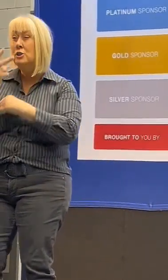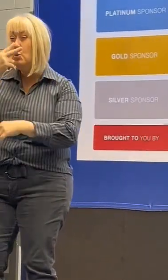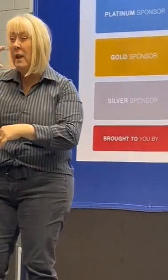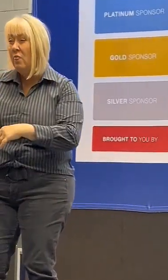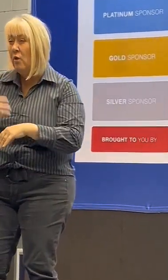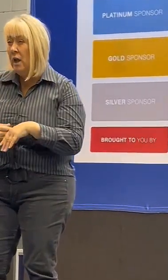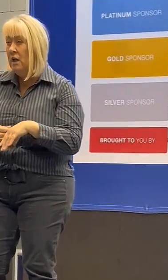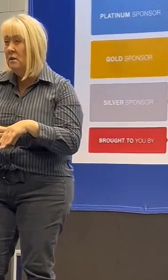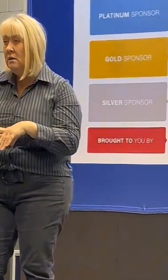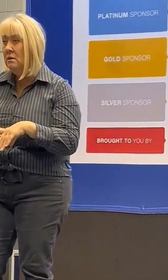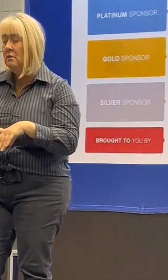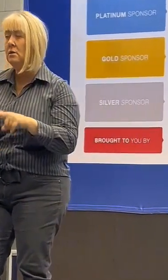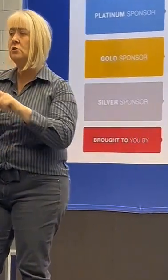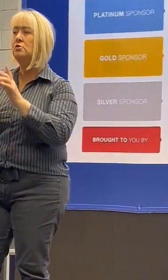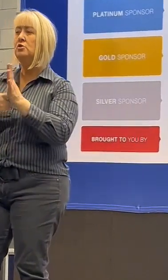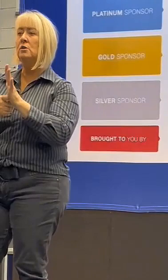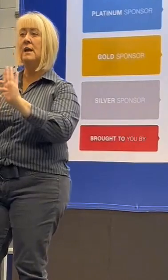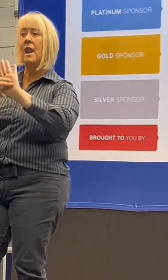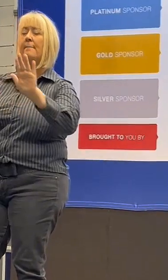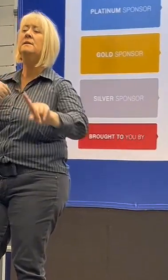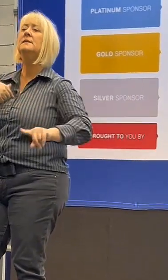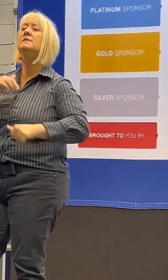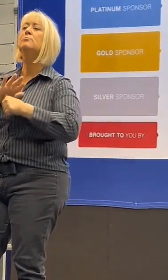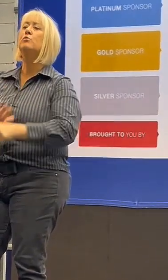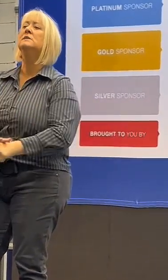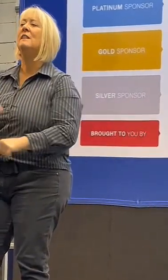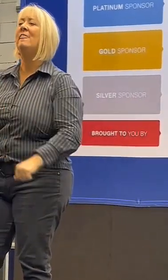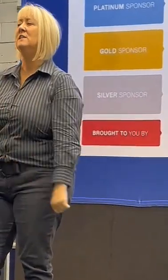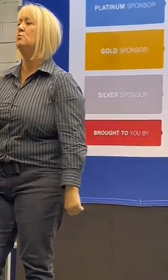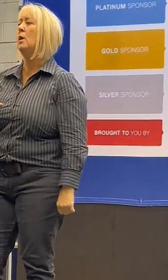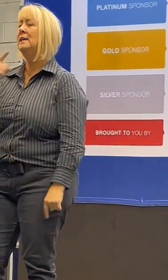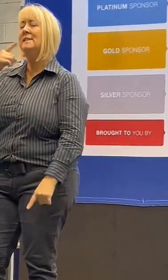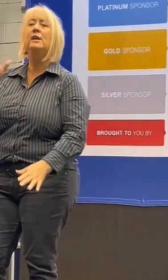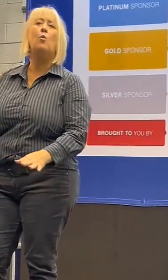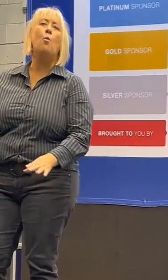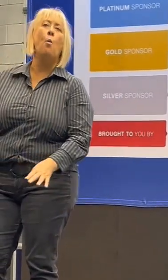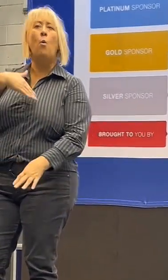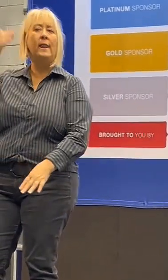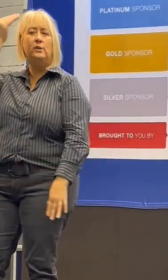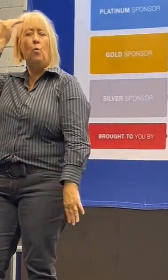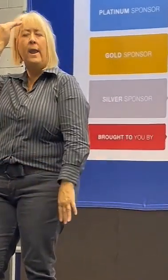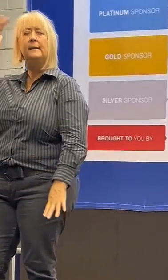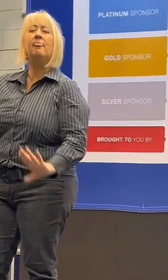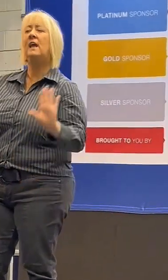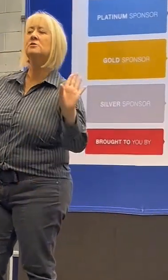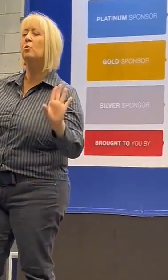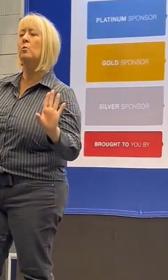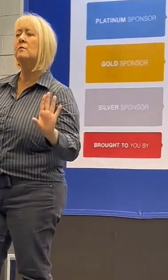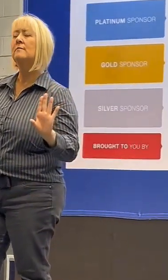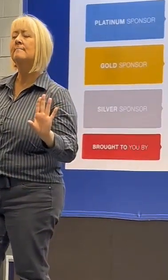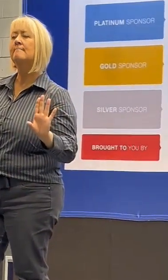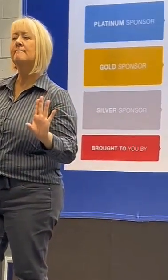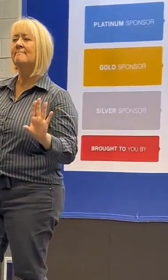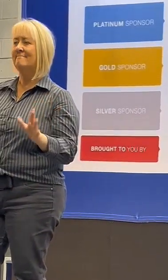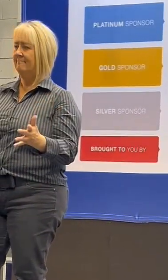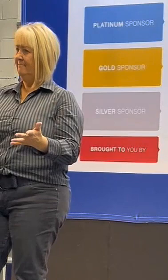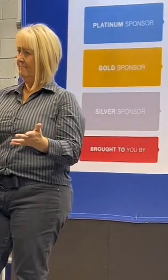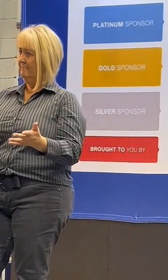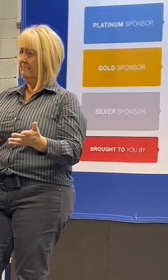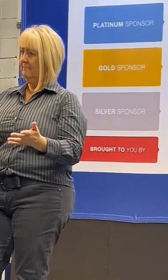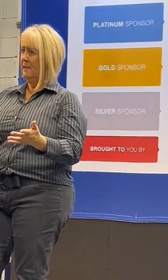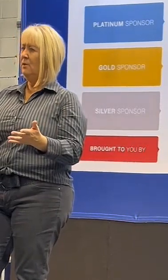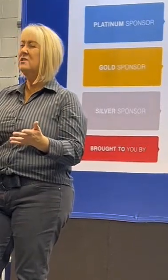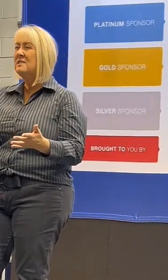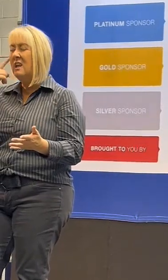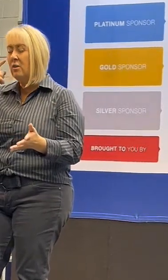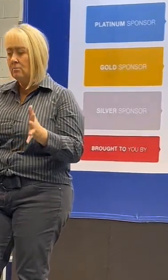Doctors labelled me as depressed, and insisted that it was all in my head. Perhaps for them, it was unusual to see